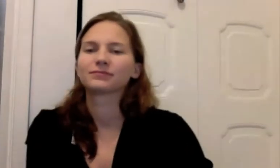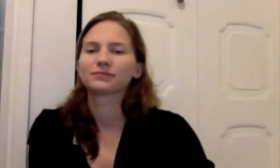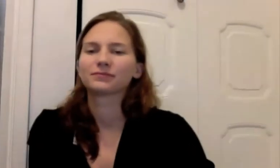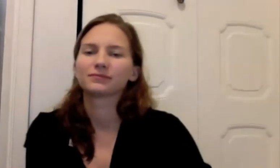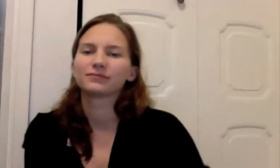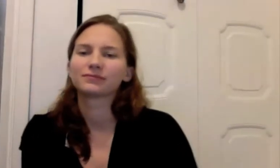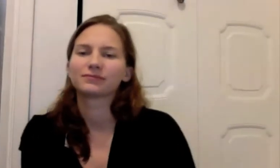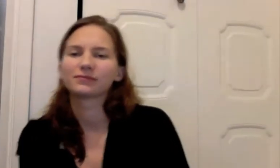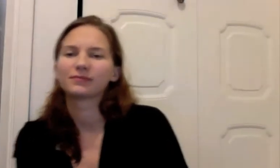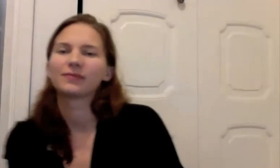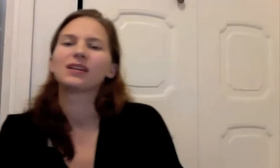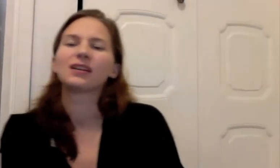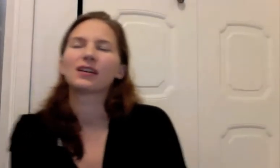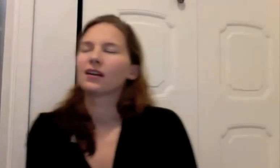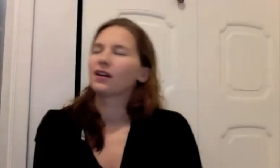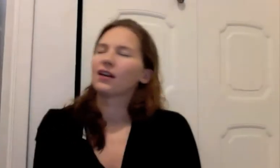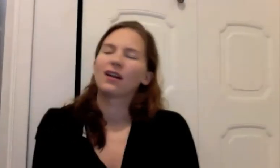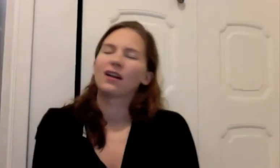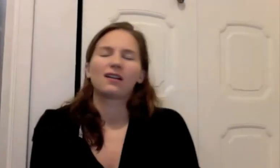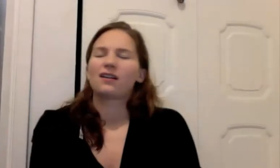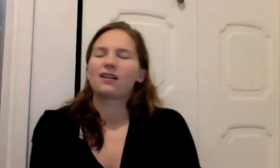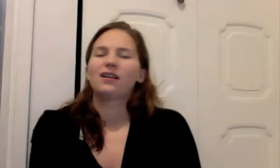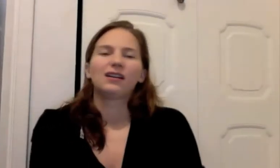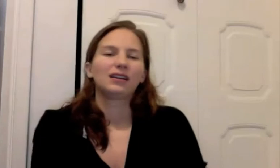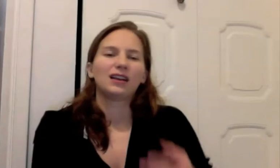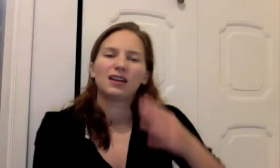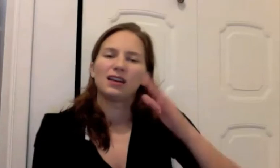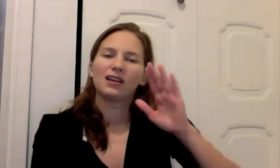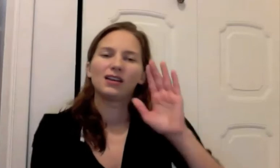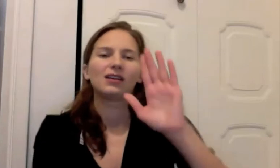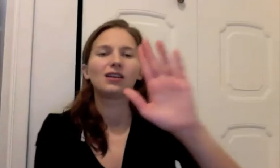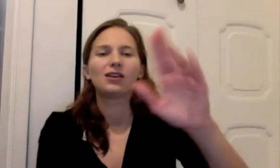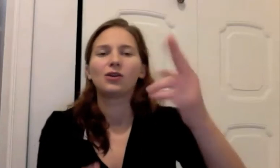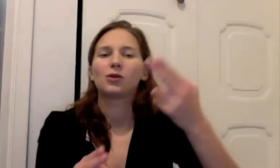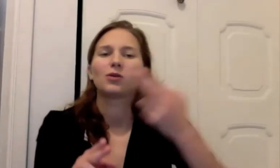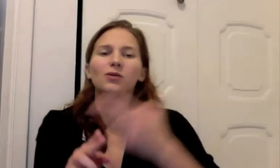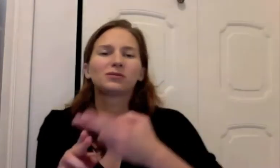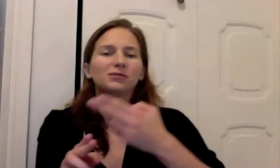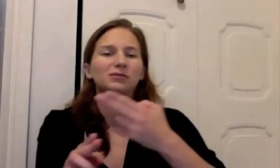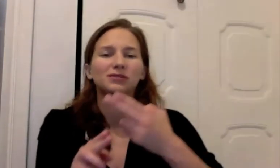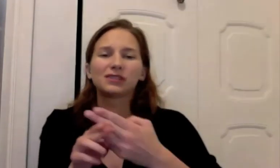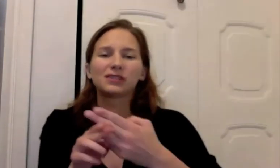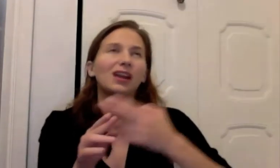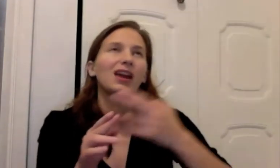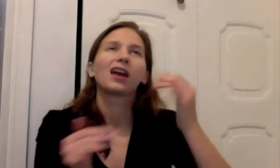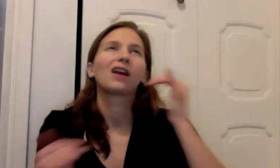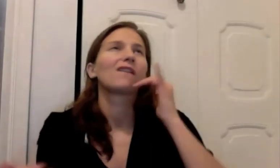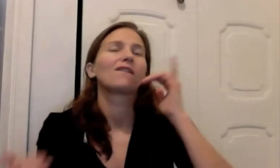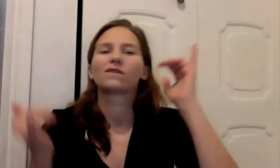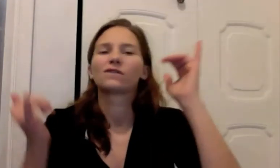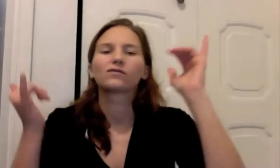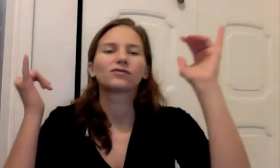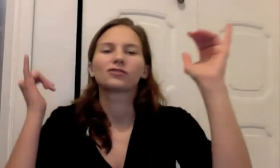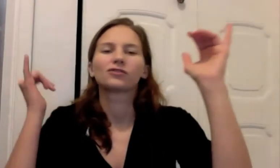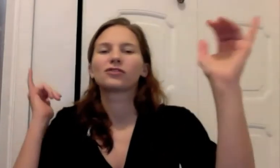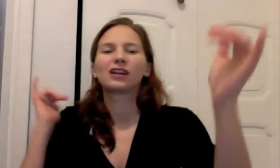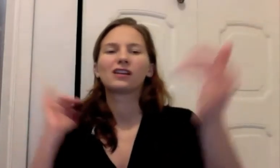There's Your name Forever the name On my lips